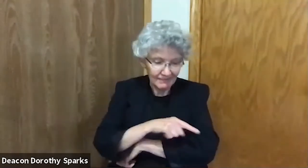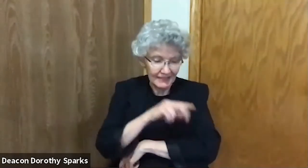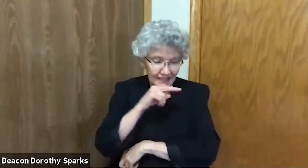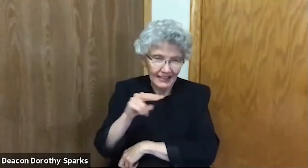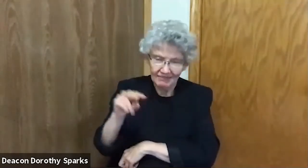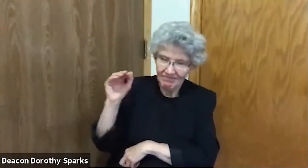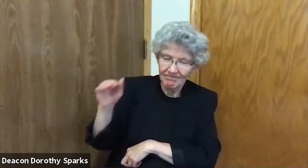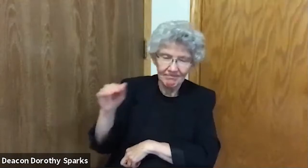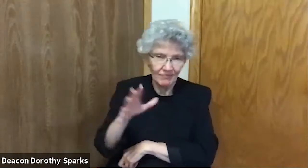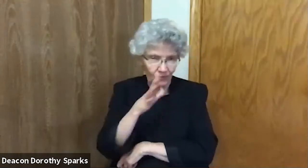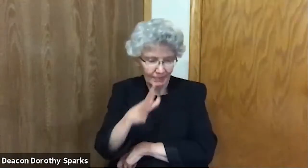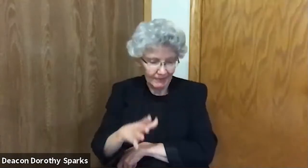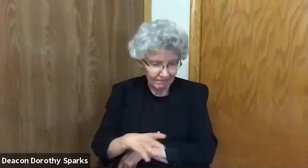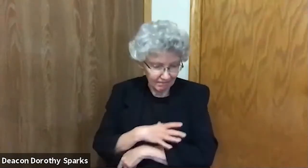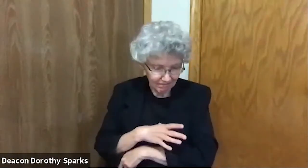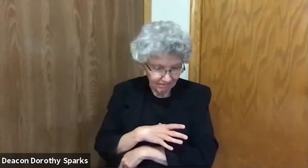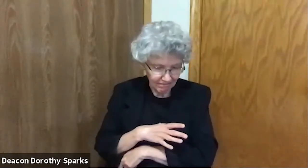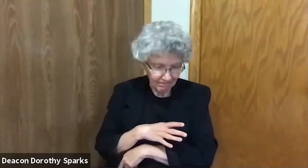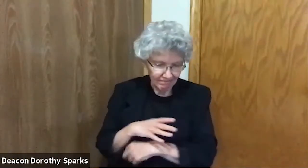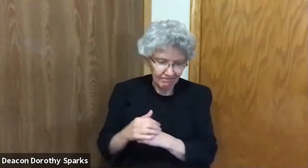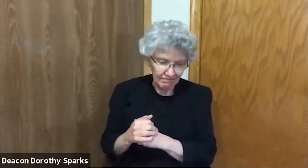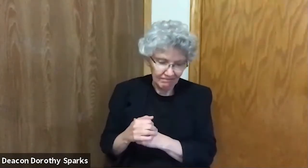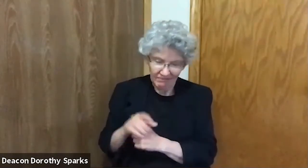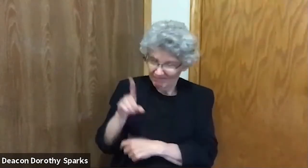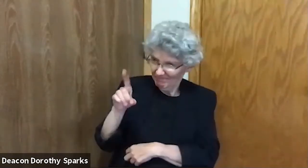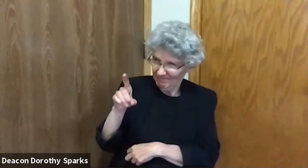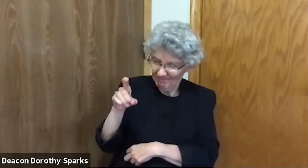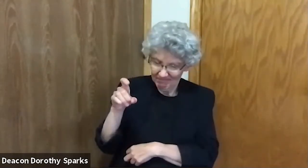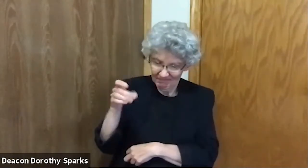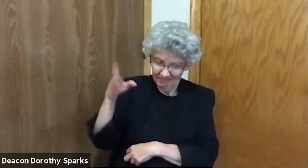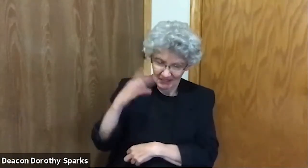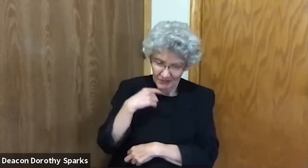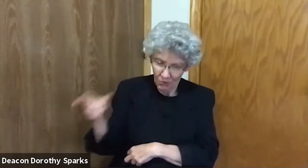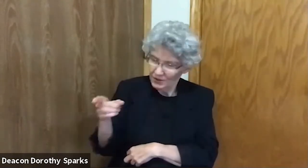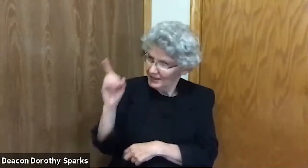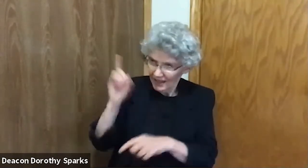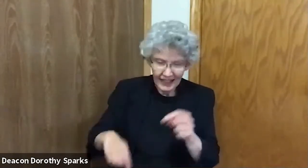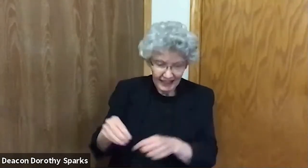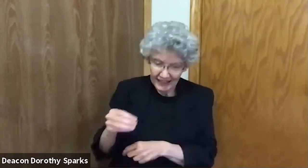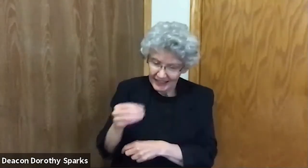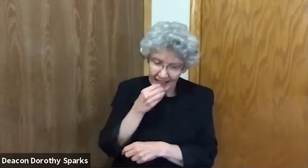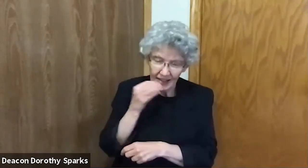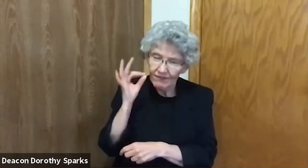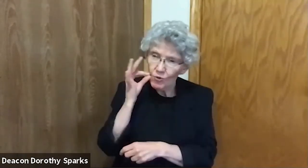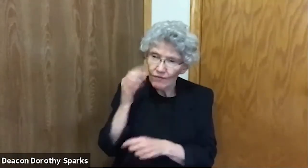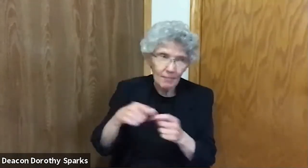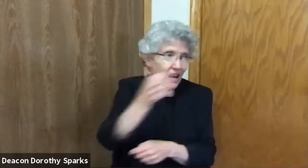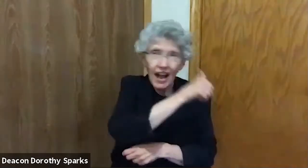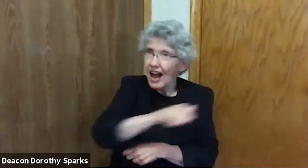One day, it came to the woman and asked, did God tell you not to